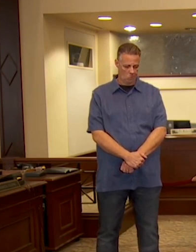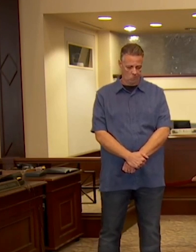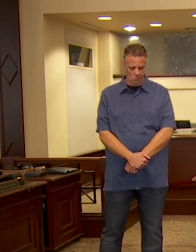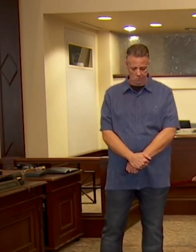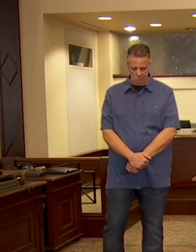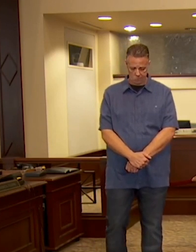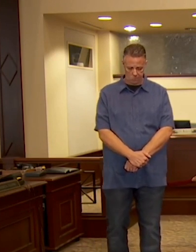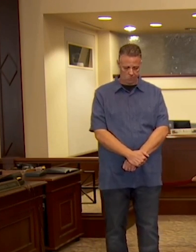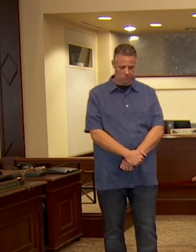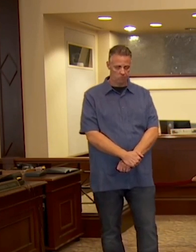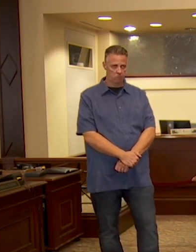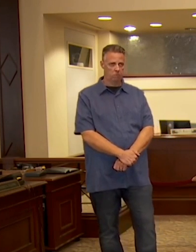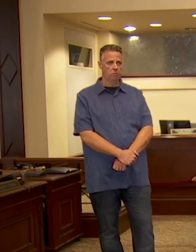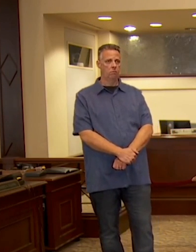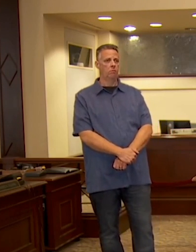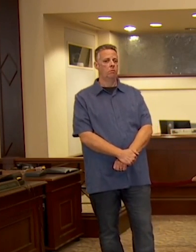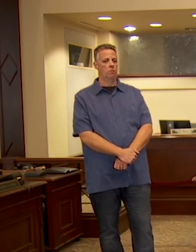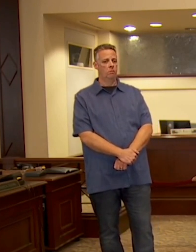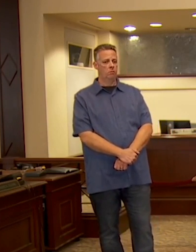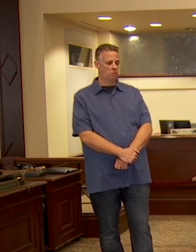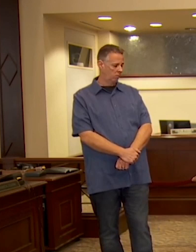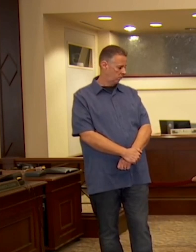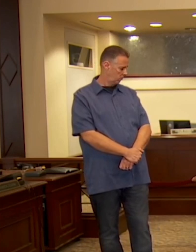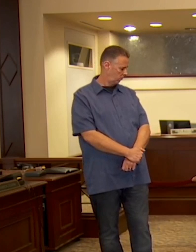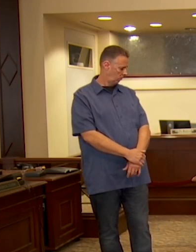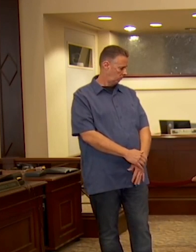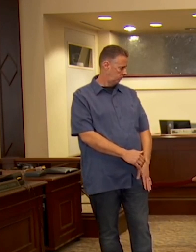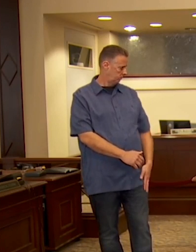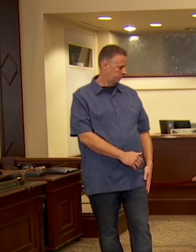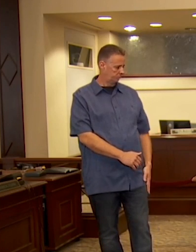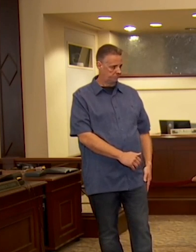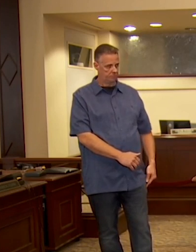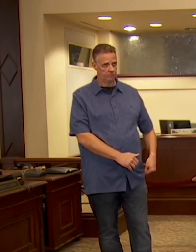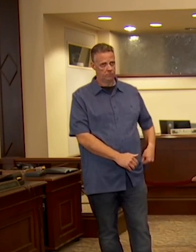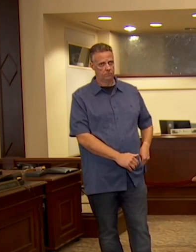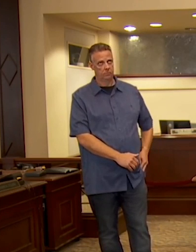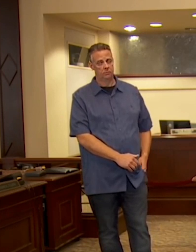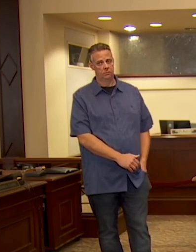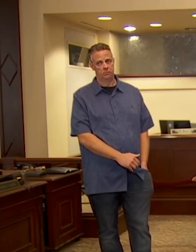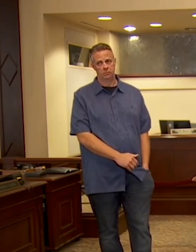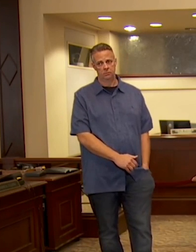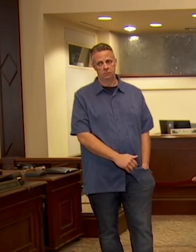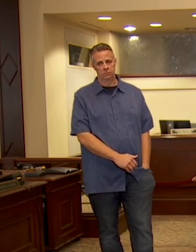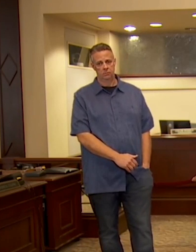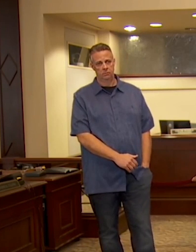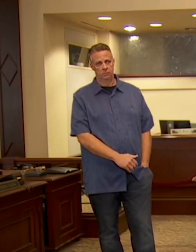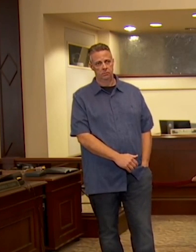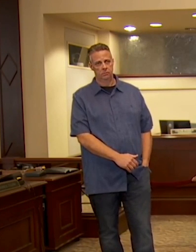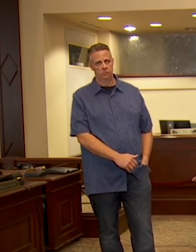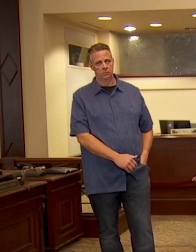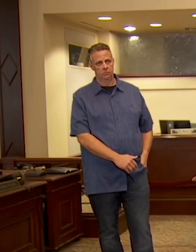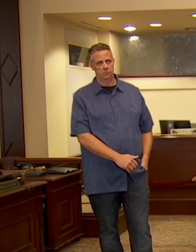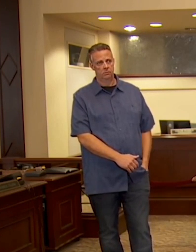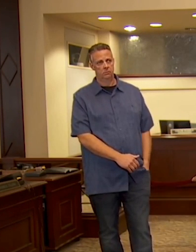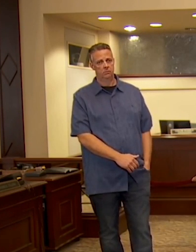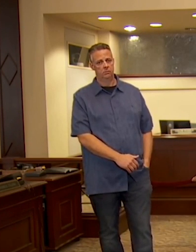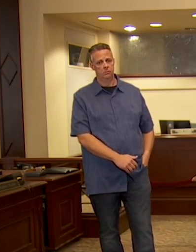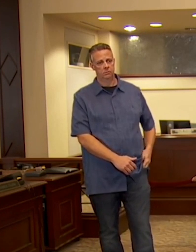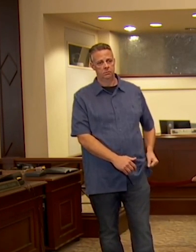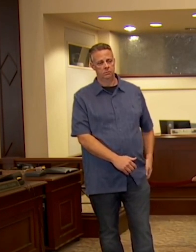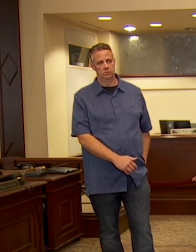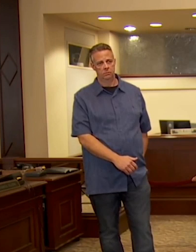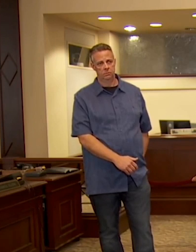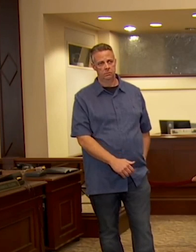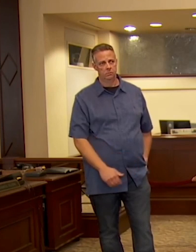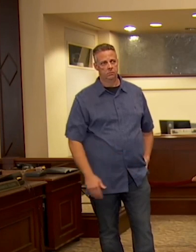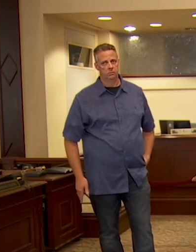Wheeler's never attacked Fox News, right? And Barack Obama never did that. Democrats don't do that. The media doesn't do that. It's okay to attack them. That's different. And then